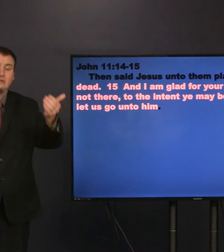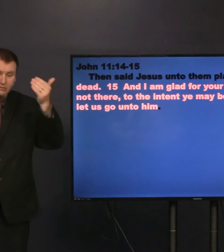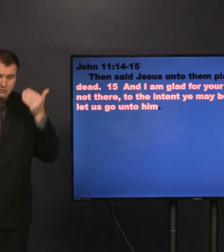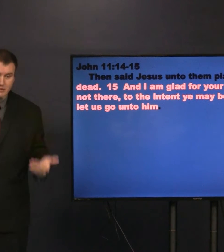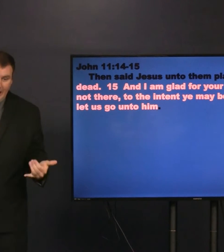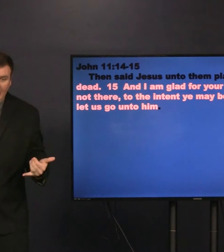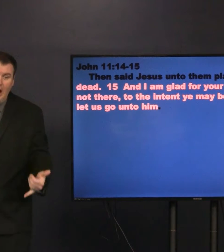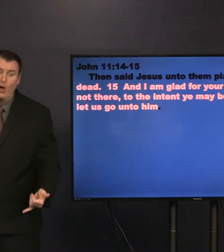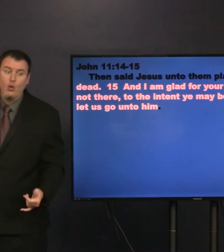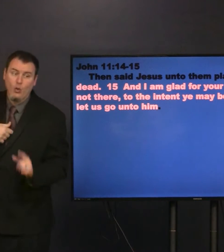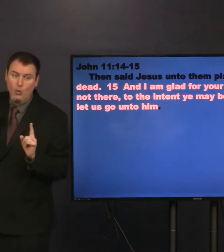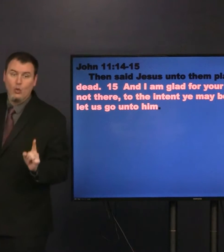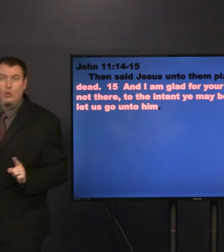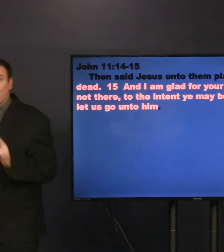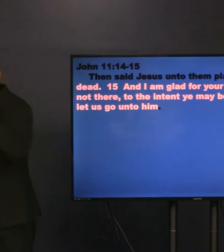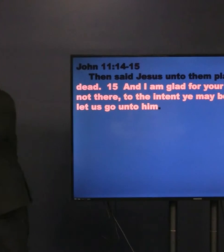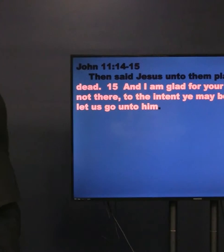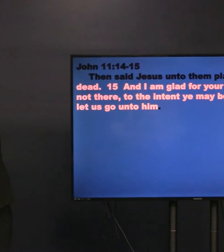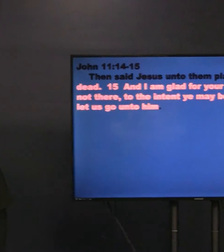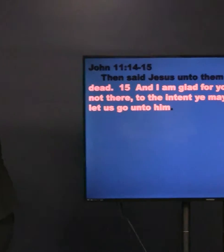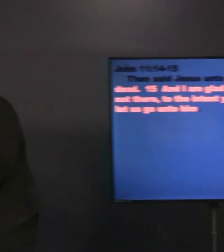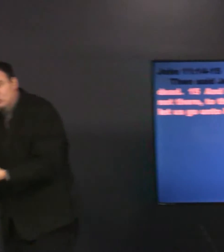Nevertheless, let us go unto him.